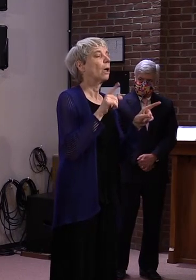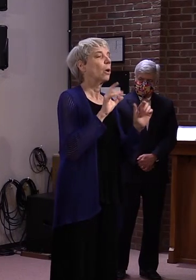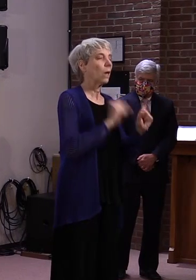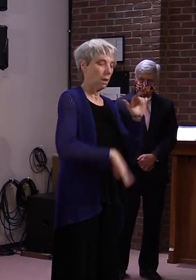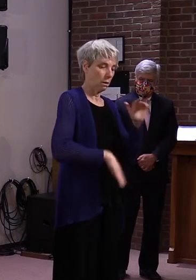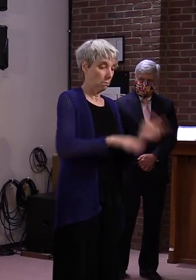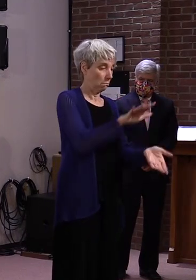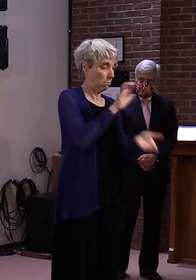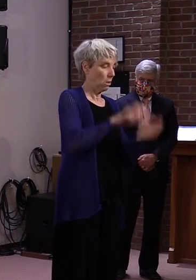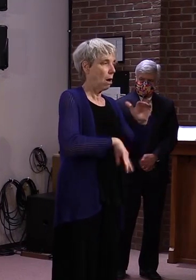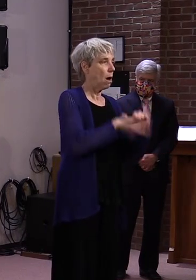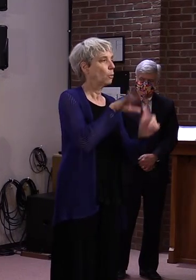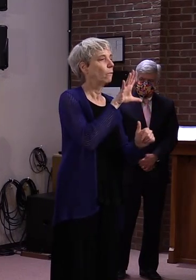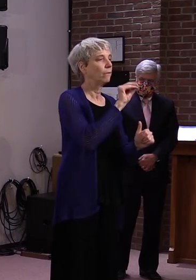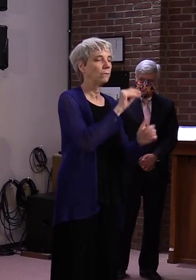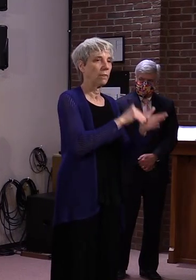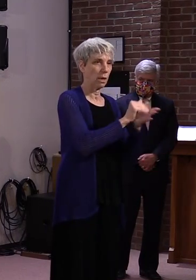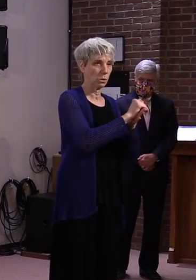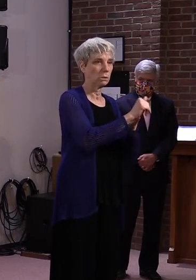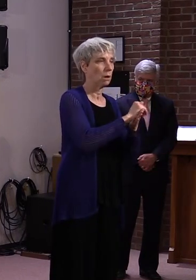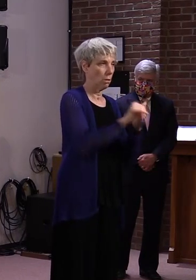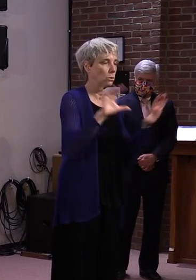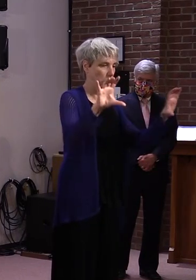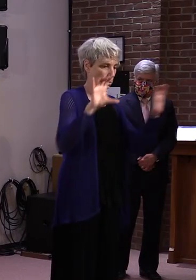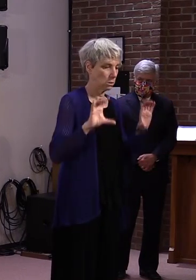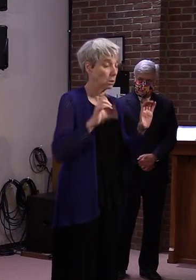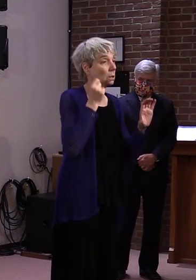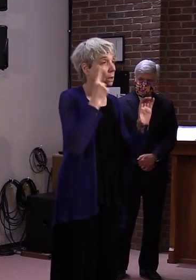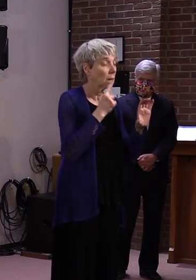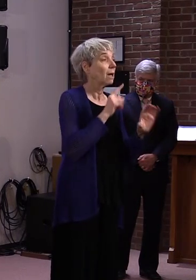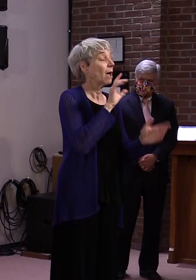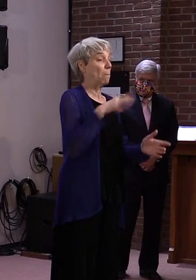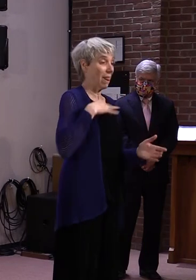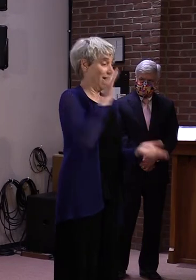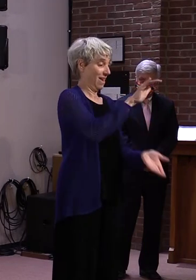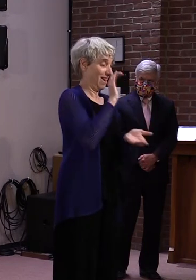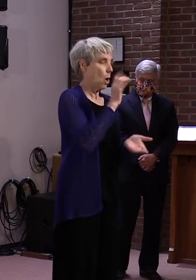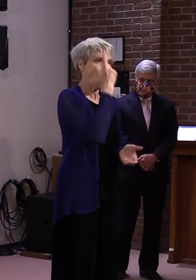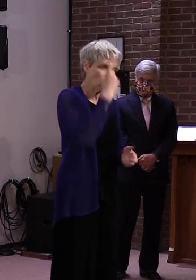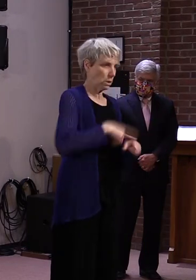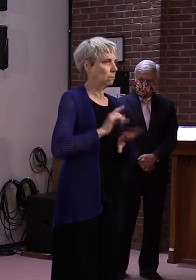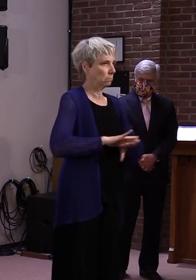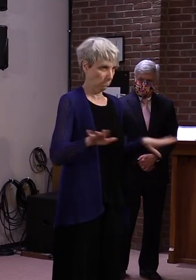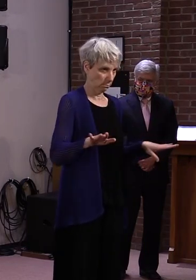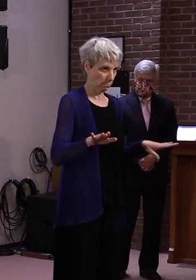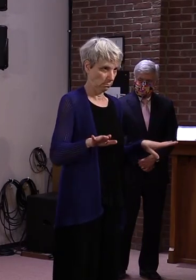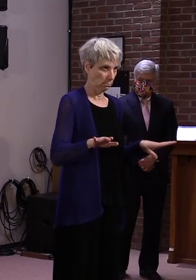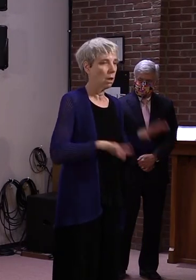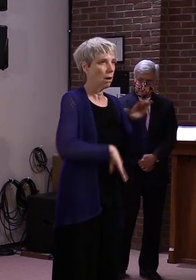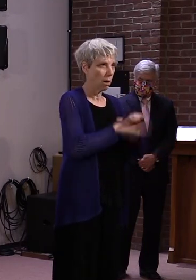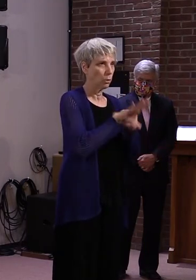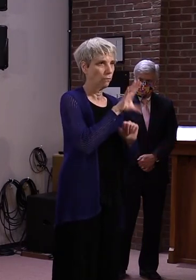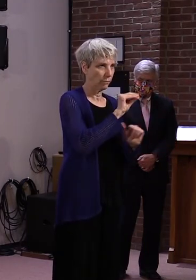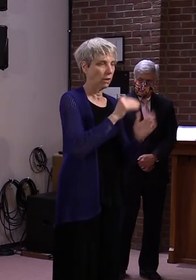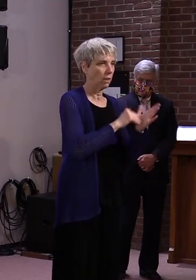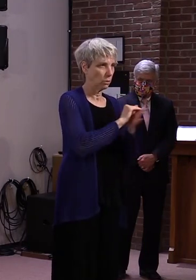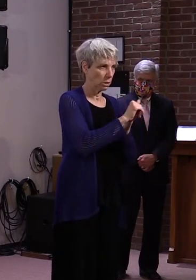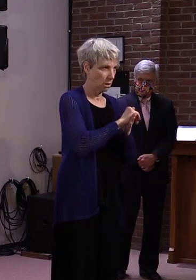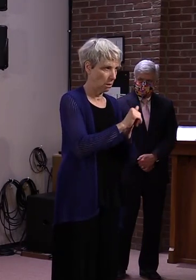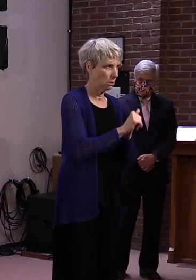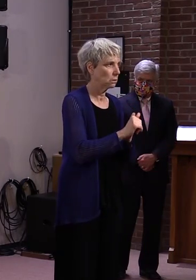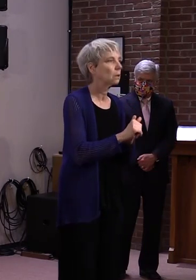Each business or organization applicant may only receive one grant. The formula for the grant awards is also on our website.